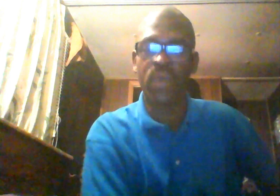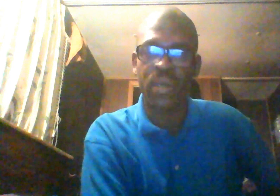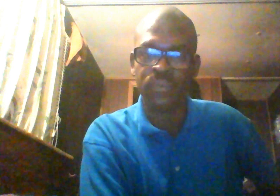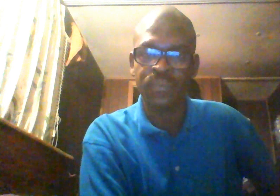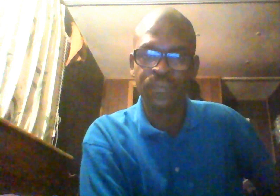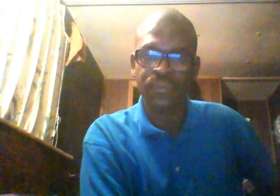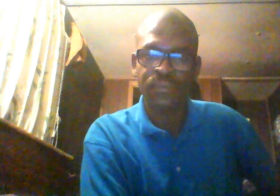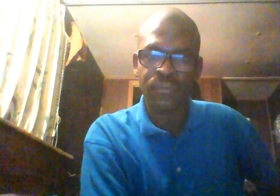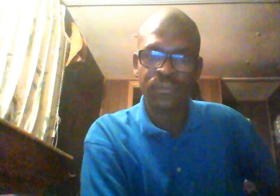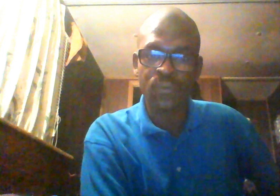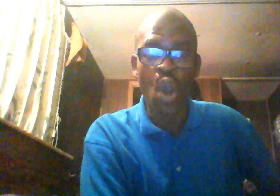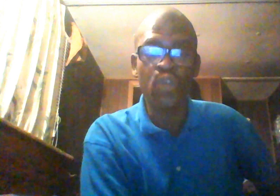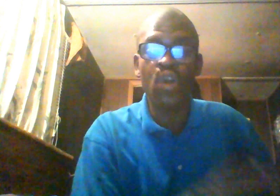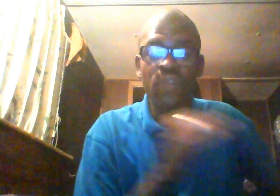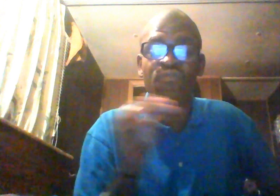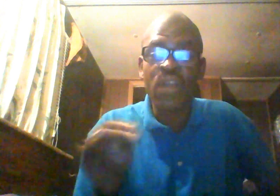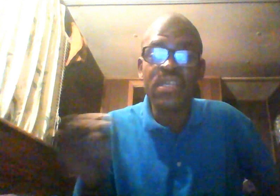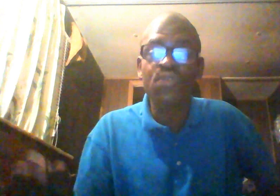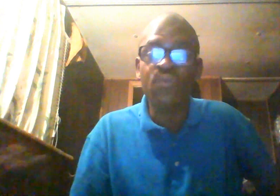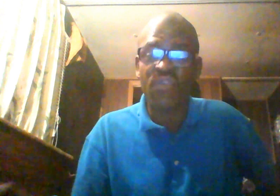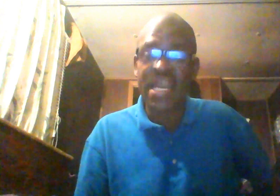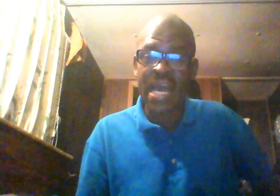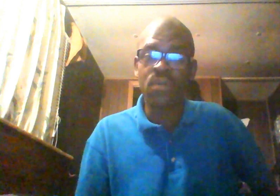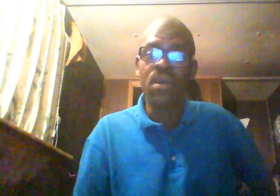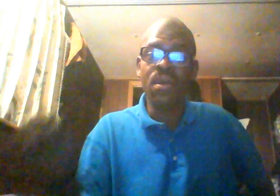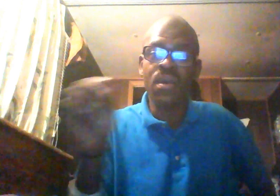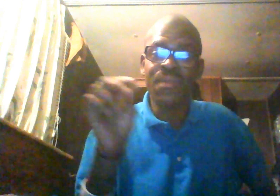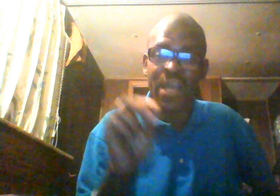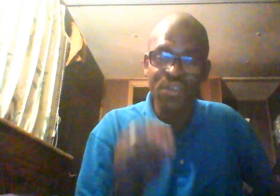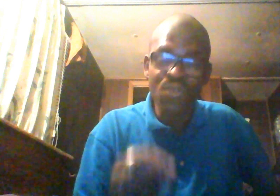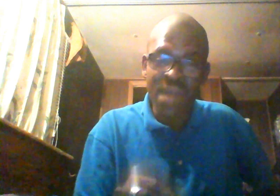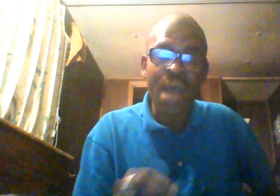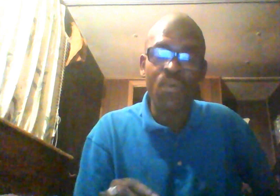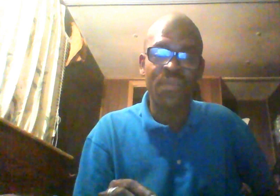well. Oh, you're going to very soon find out that you are not one of them.